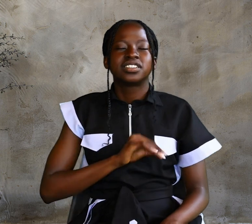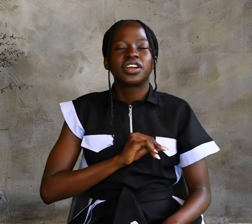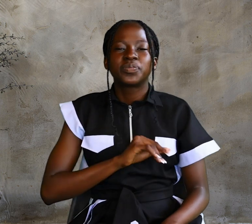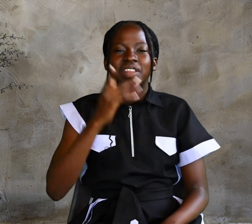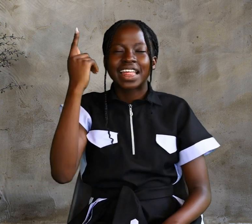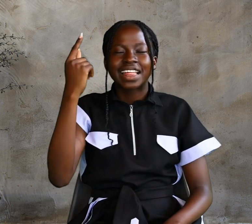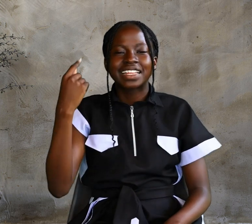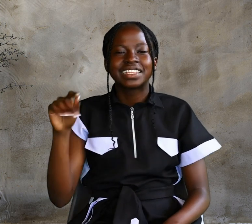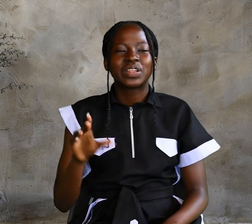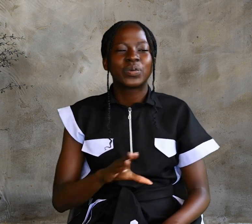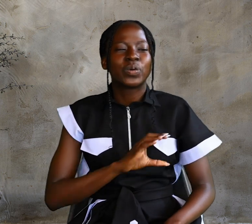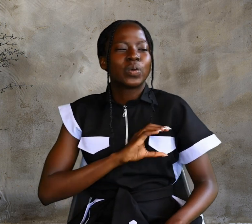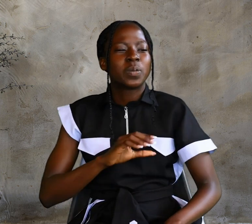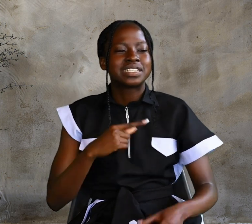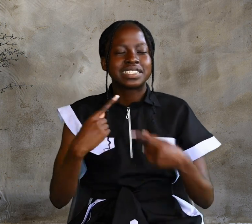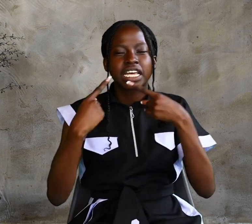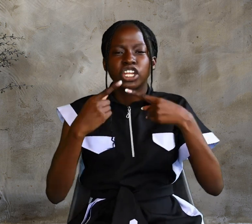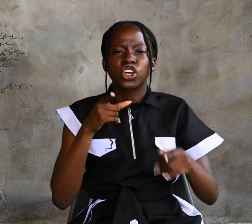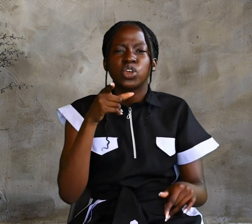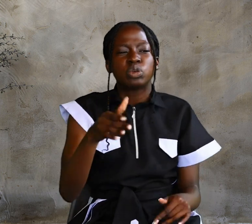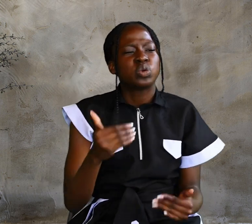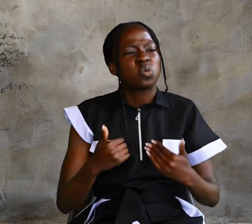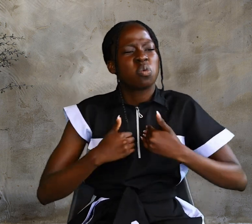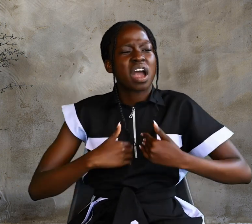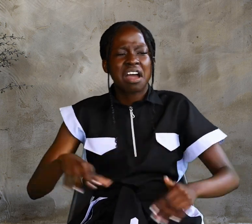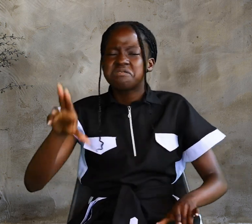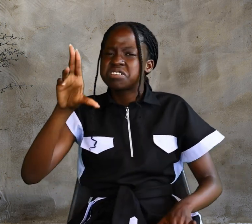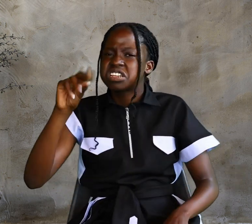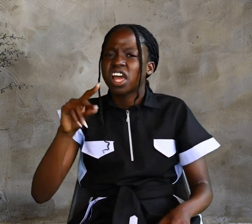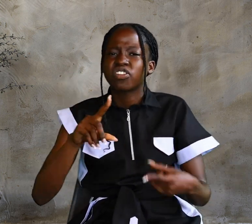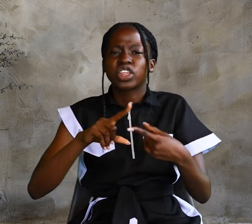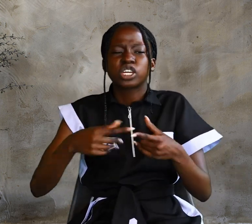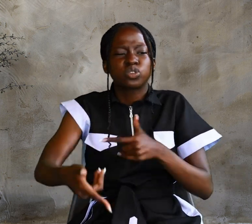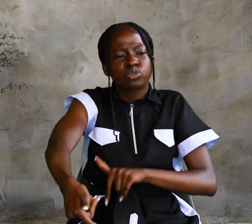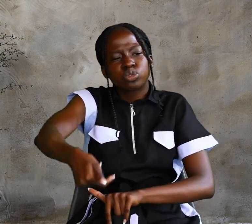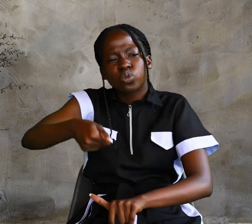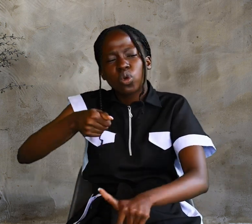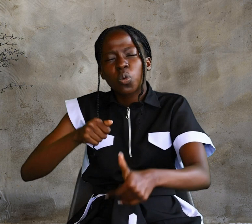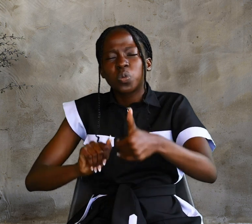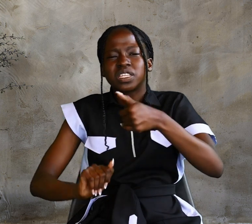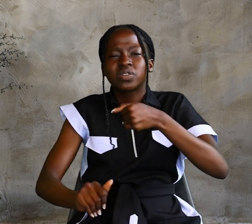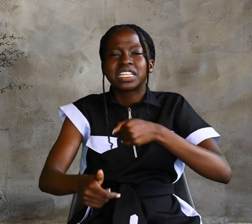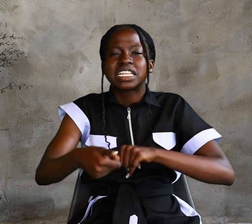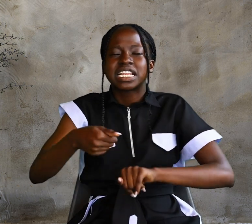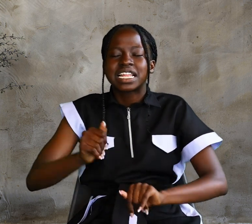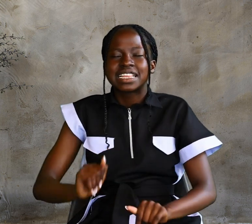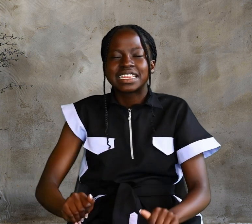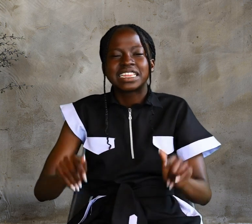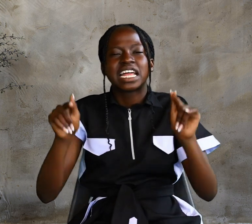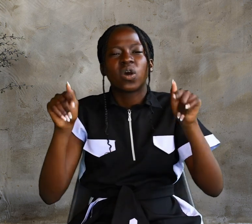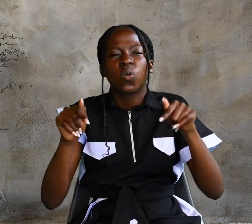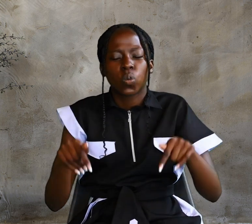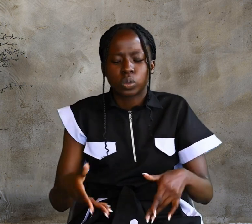Sir, the woman said, You have nothing to draw with. The well is deep.